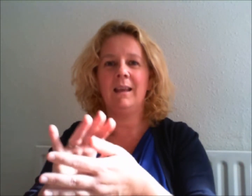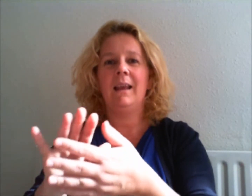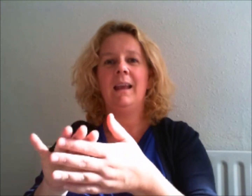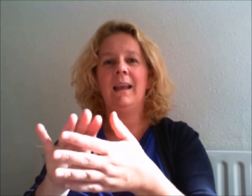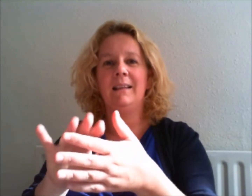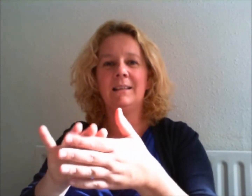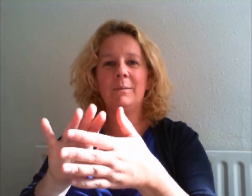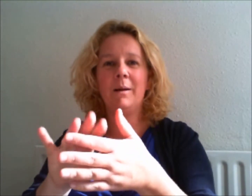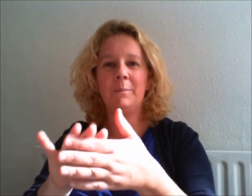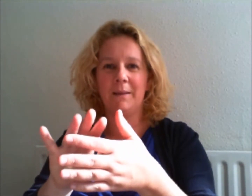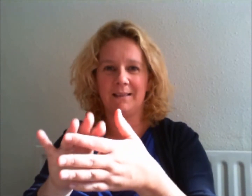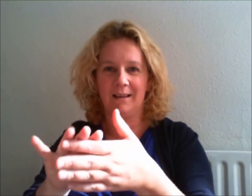Into my business.